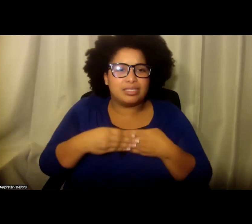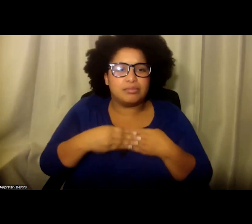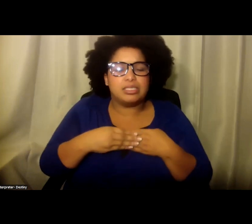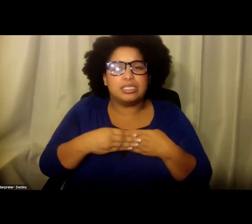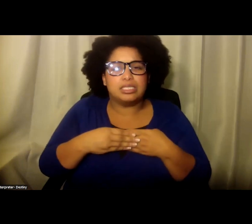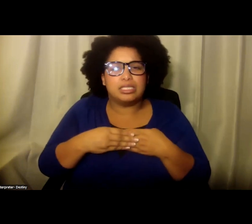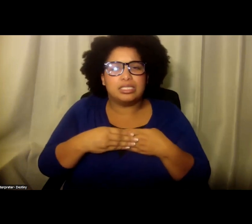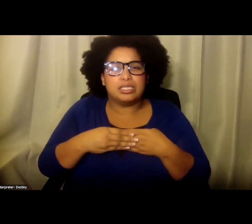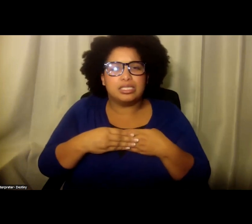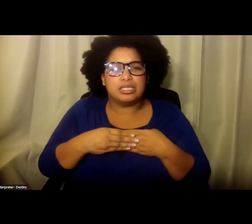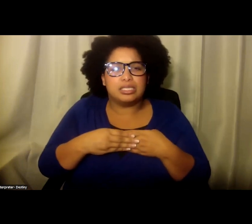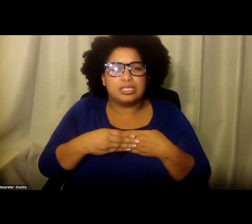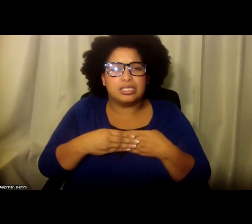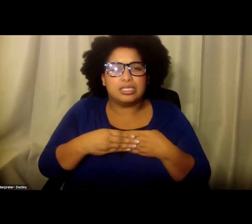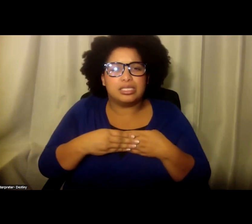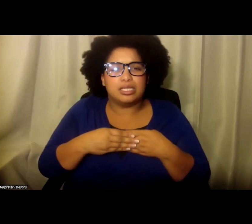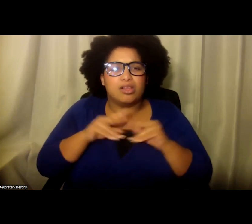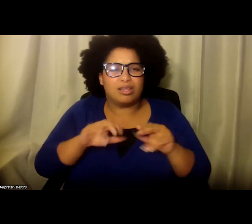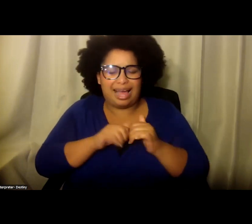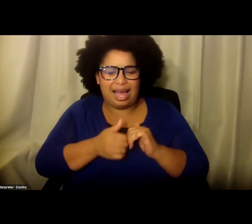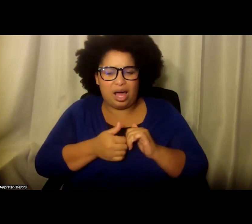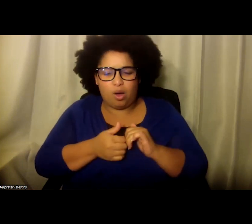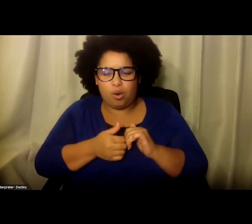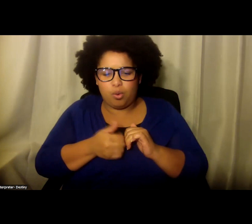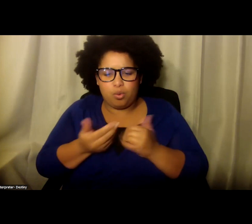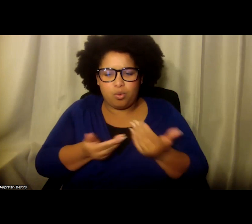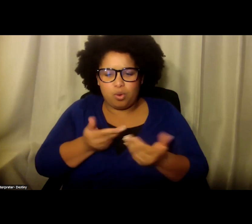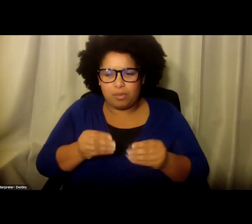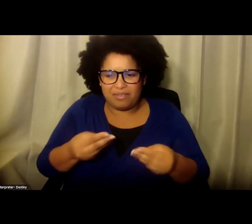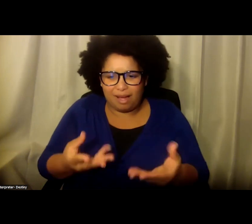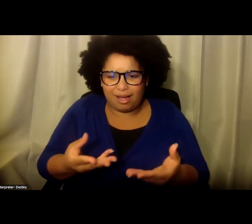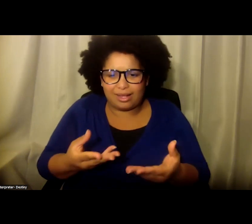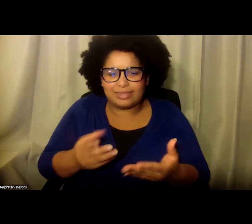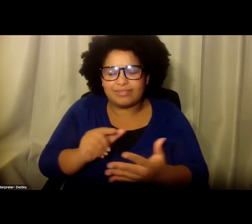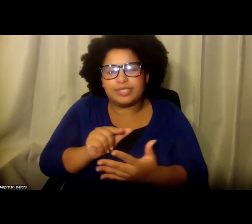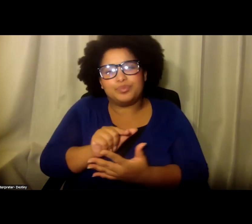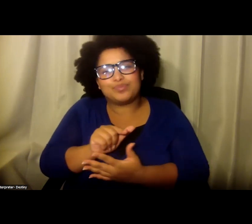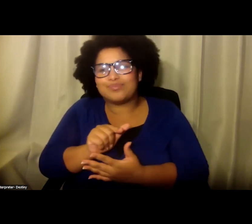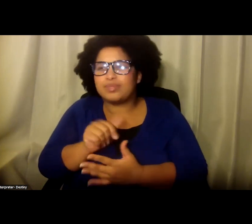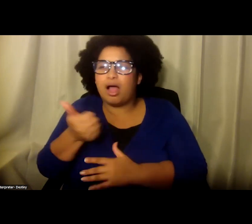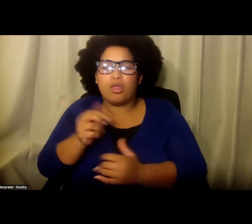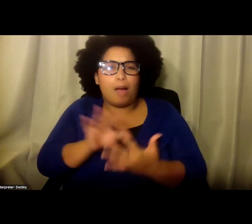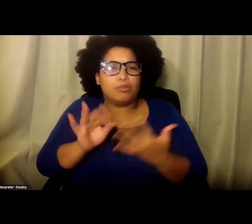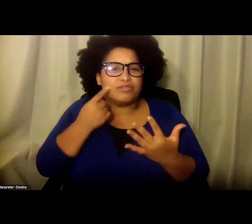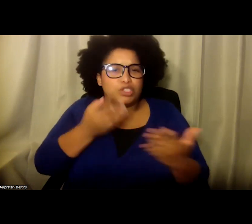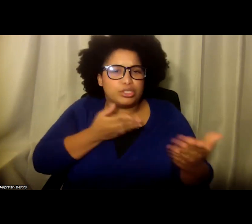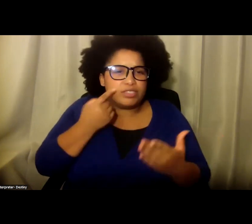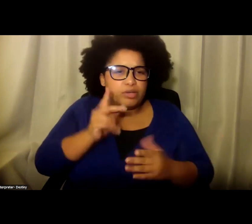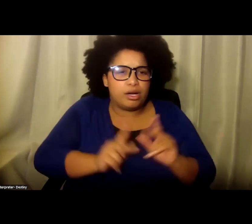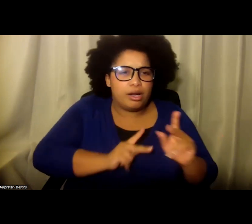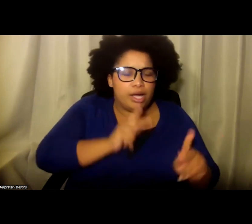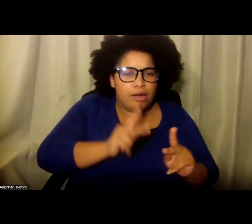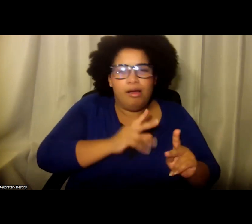really take a look at how we're going to be able to provide kind of alternative services for individuals and providers.